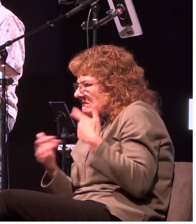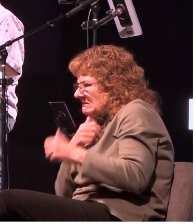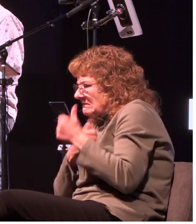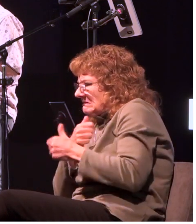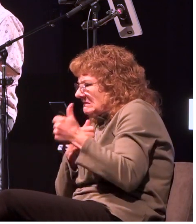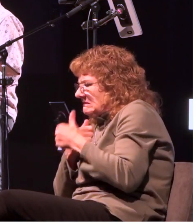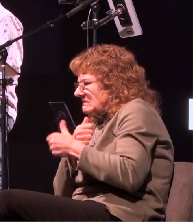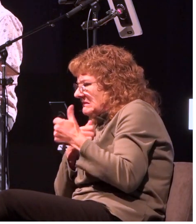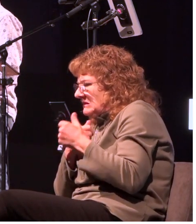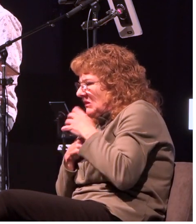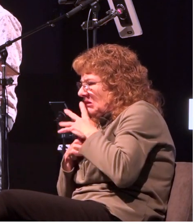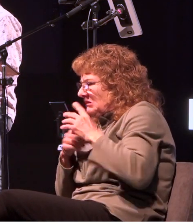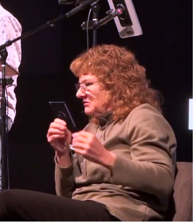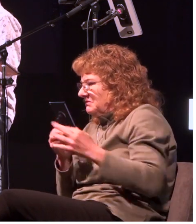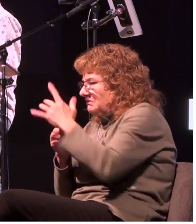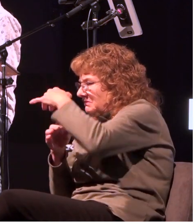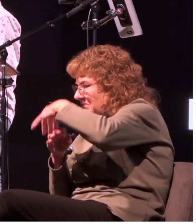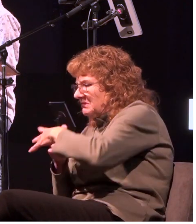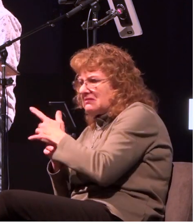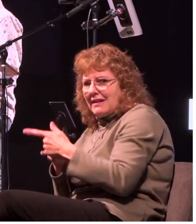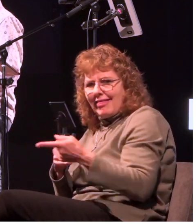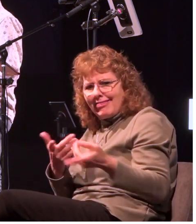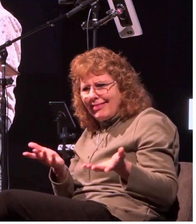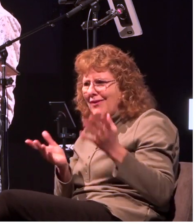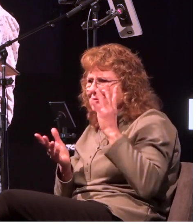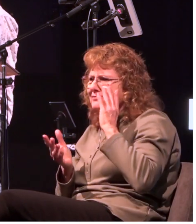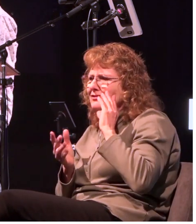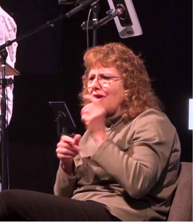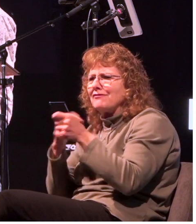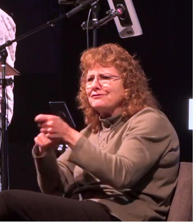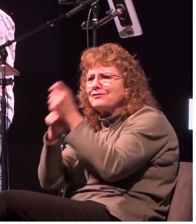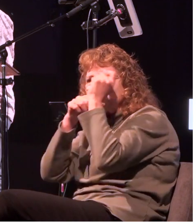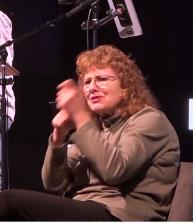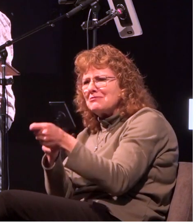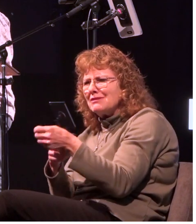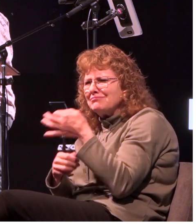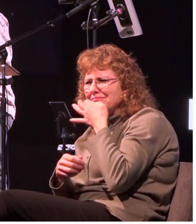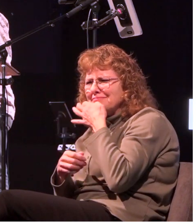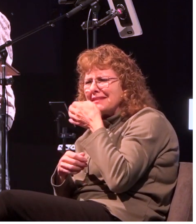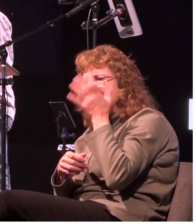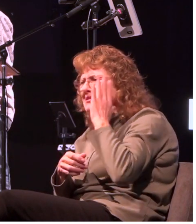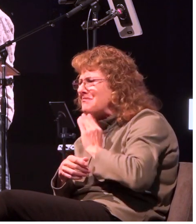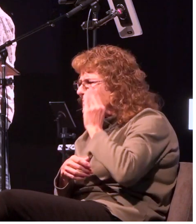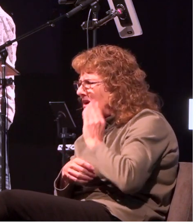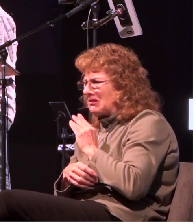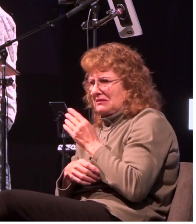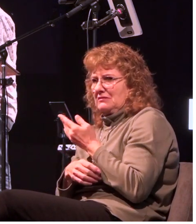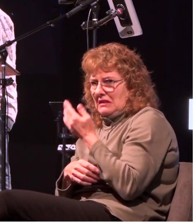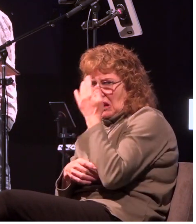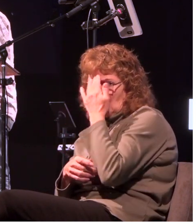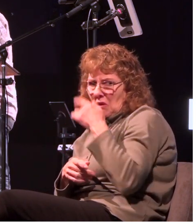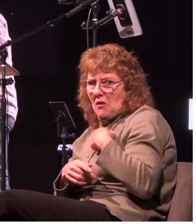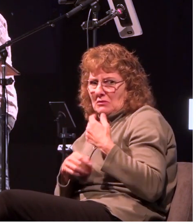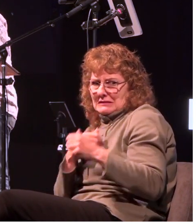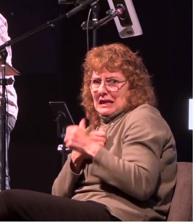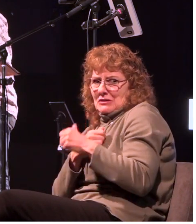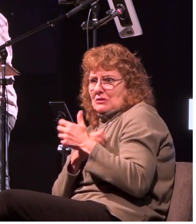seasoned fishermen they're used to the conditions so you know the storm is bad when they think they're gonna die sound familiar right and then